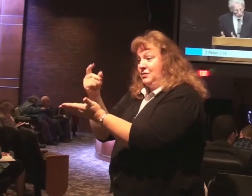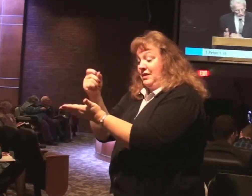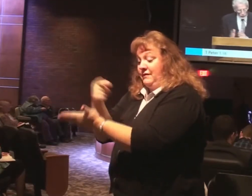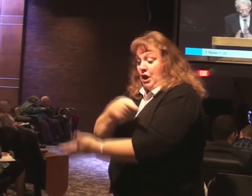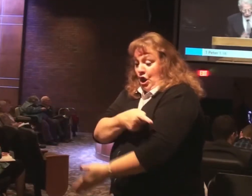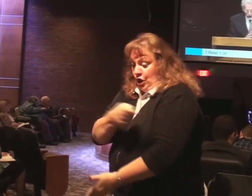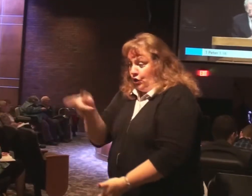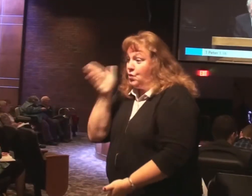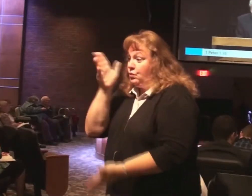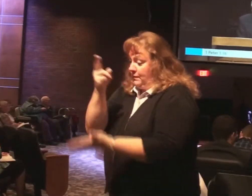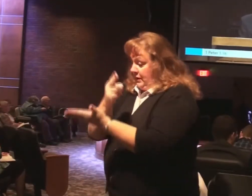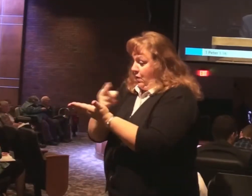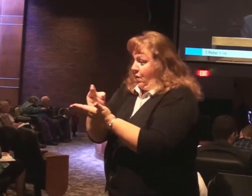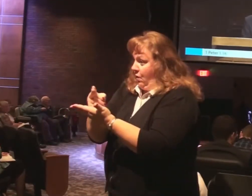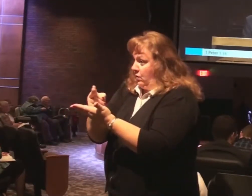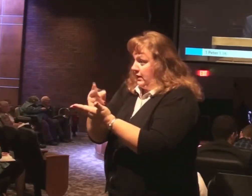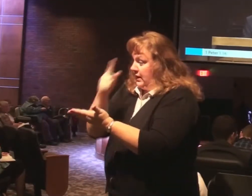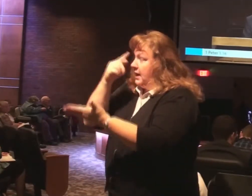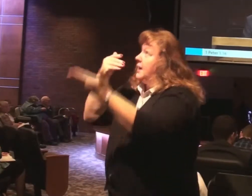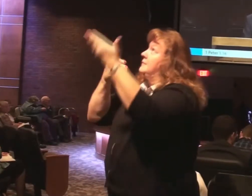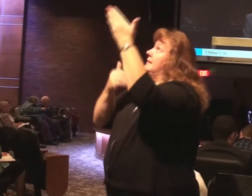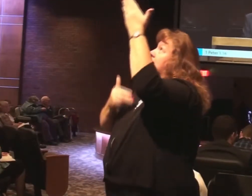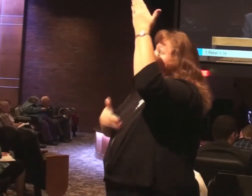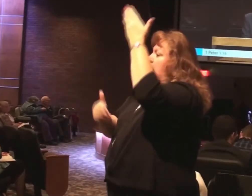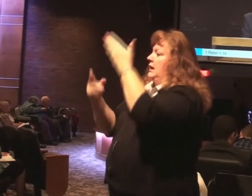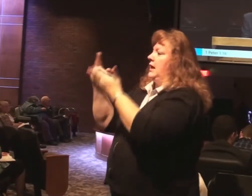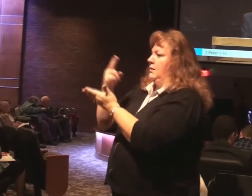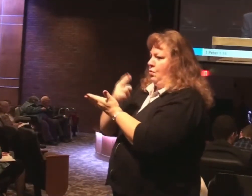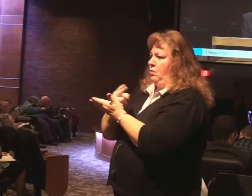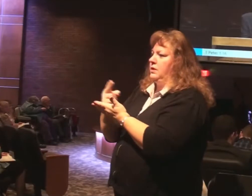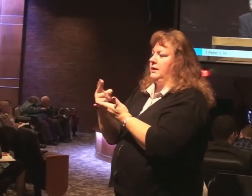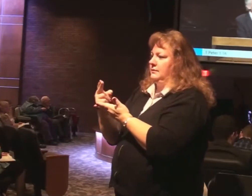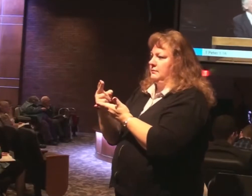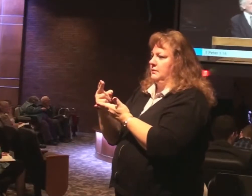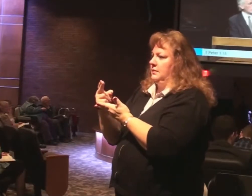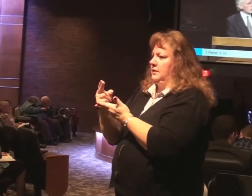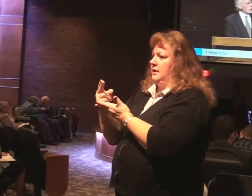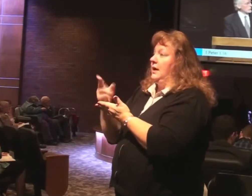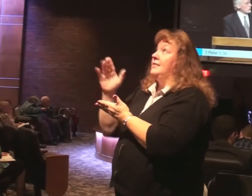For I am holy. Family. That's God's standard for his children.